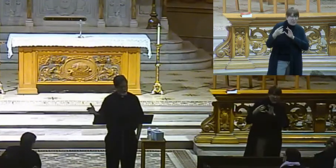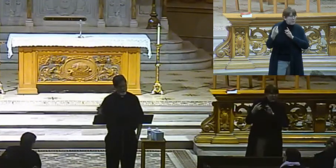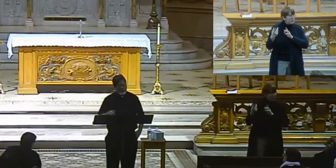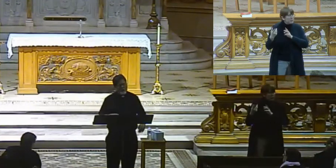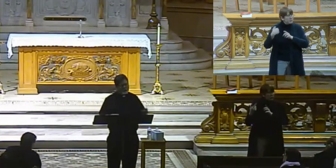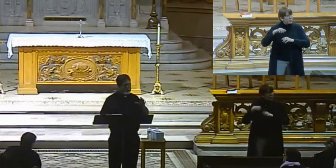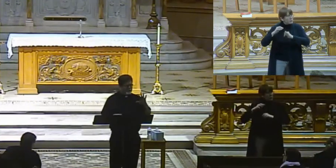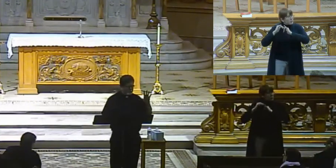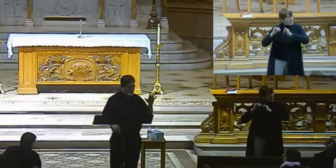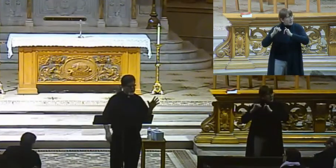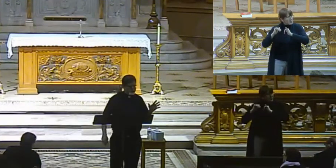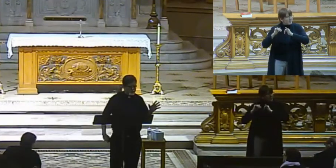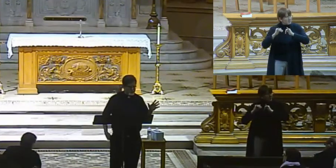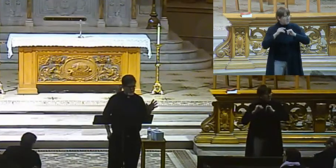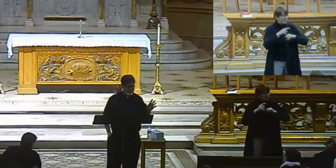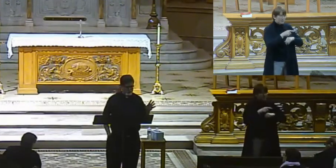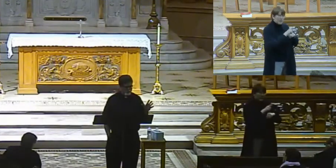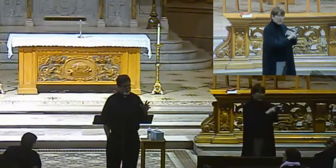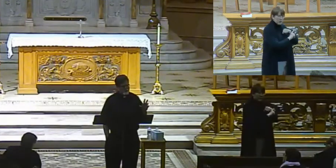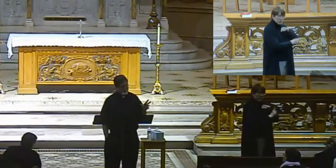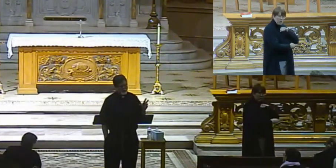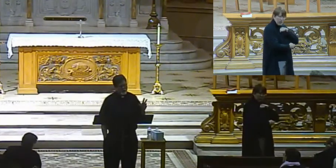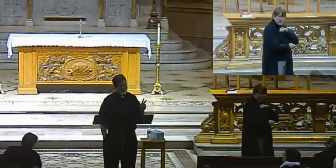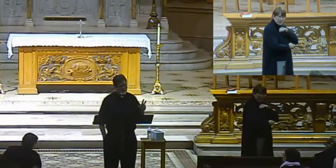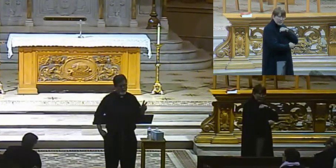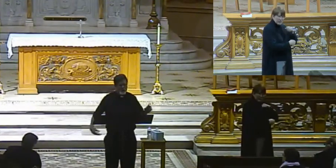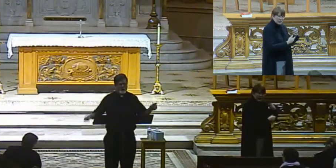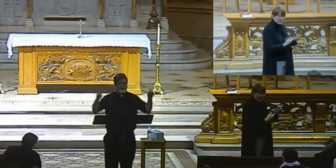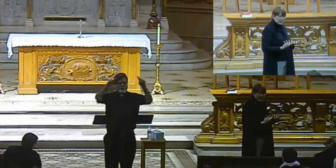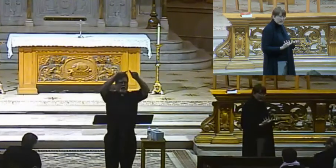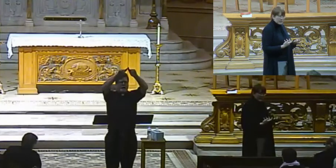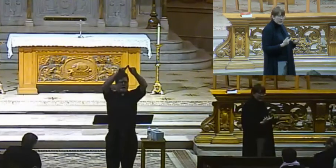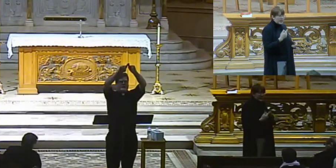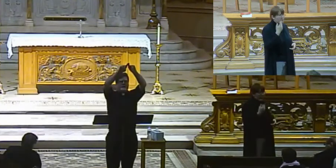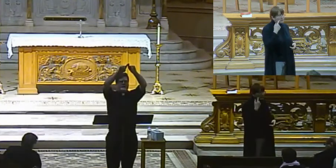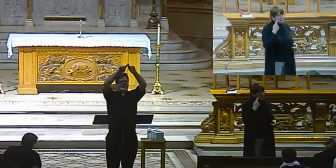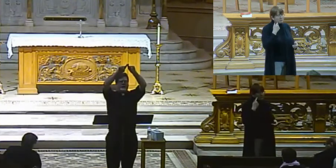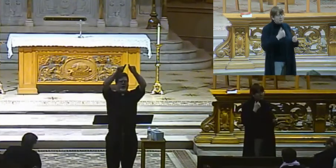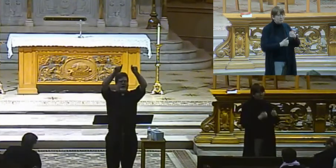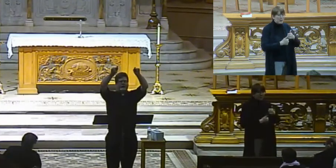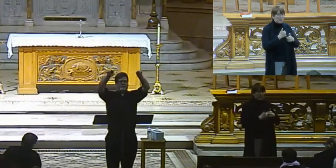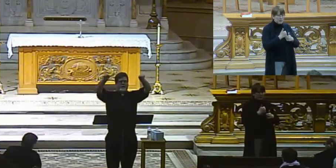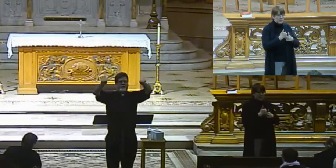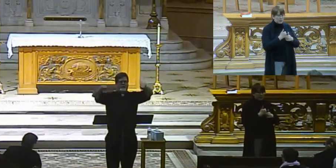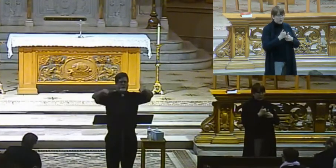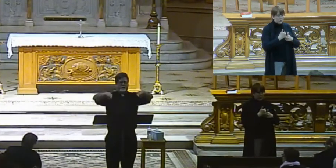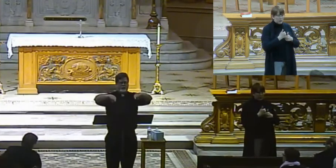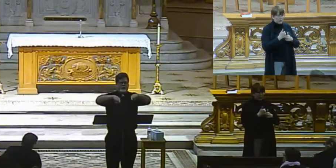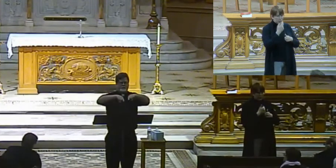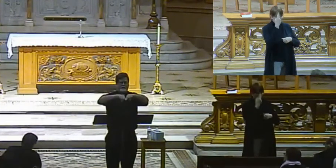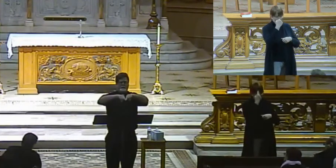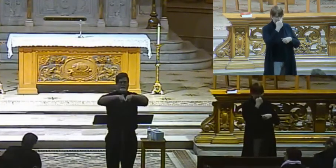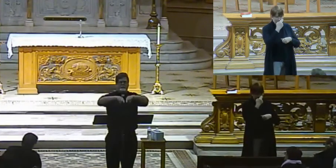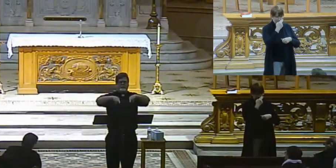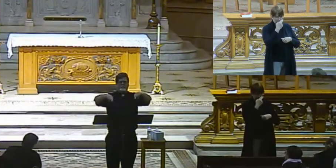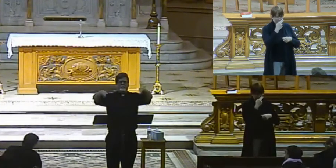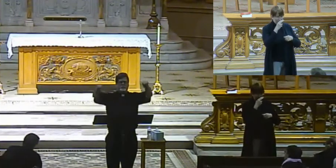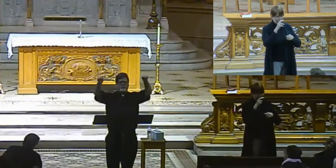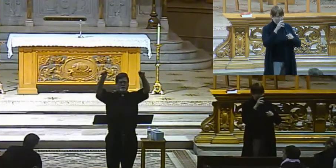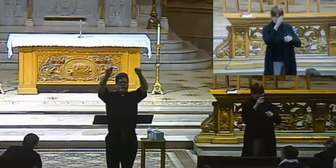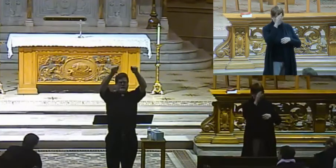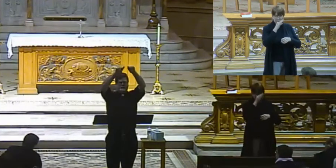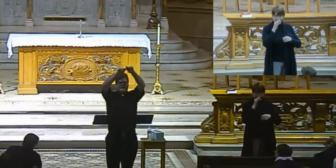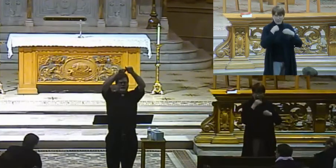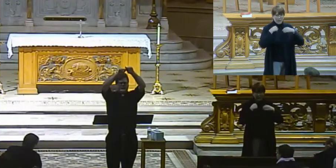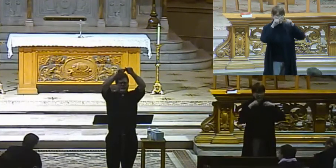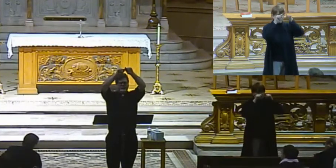recognize them. What about Protestants, all right? Well, most Protestants, if you had, we drew the Catholic faith, put everything in this